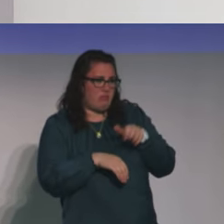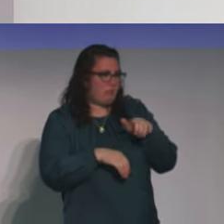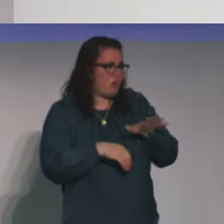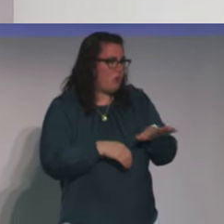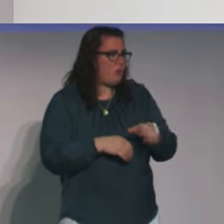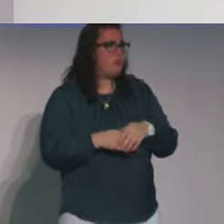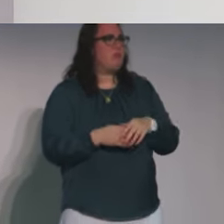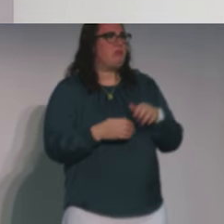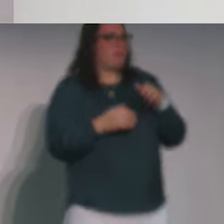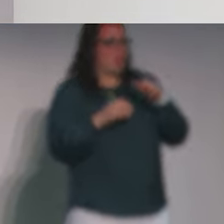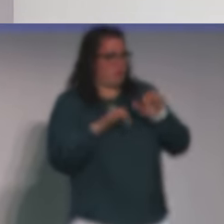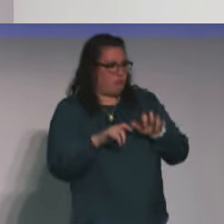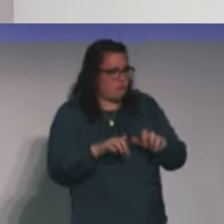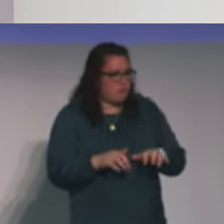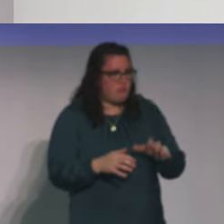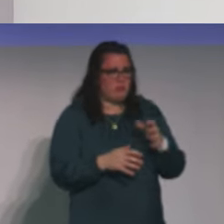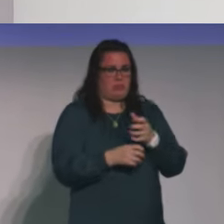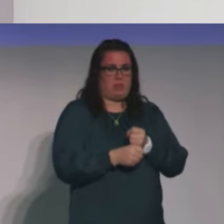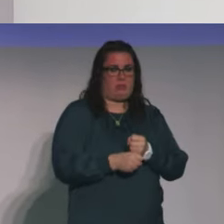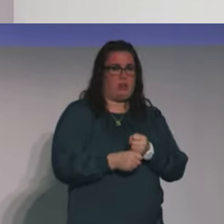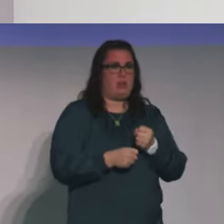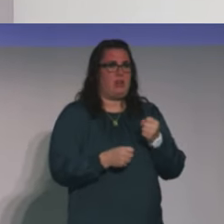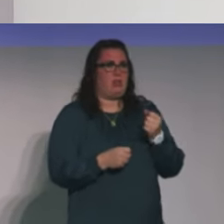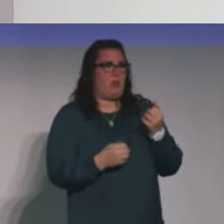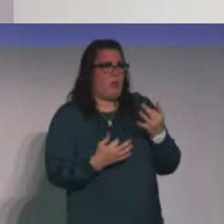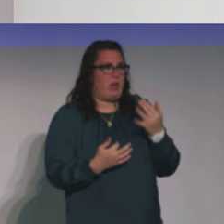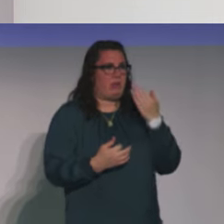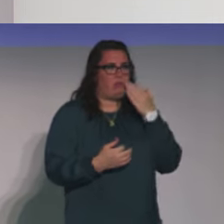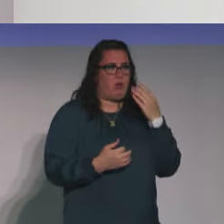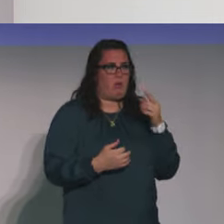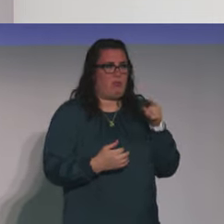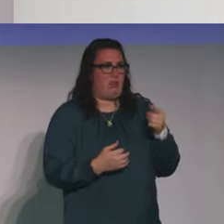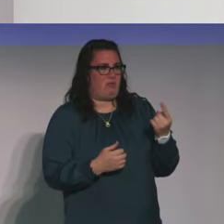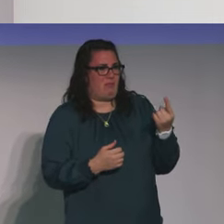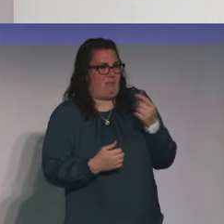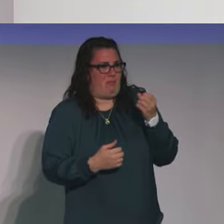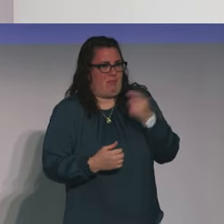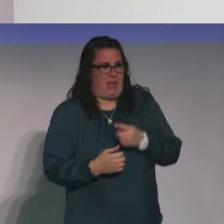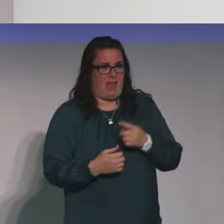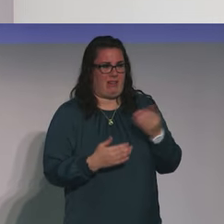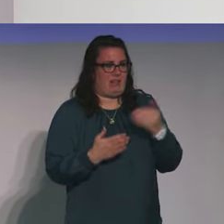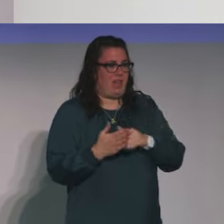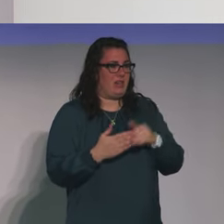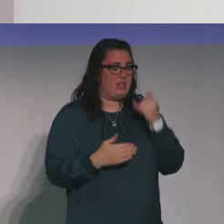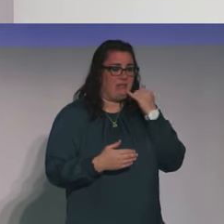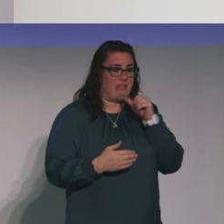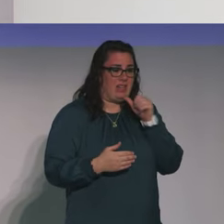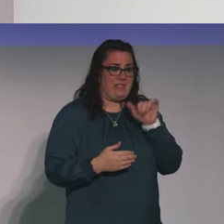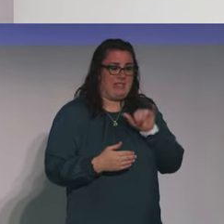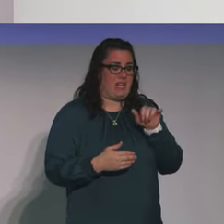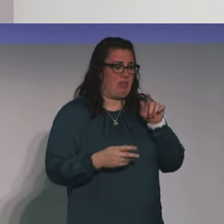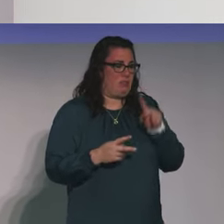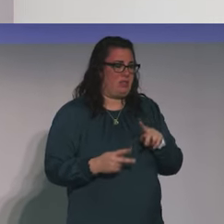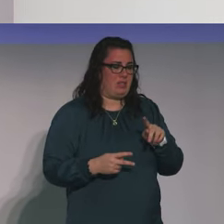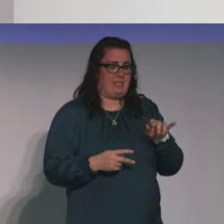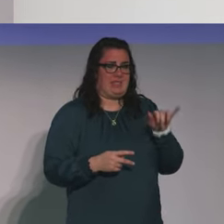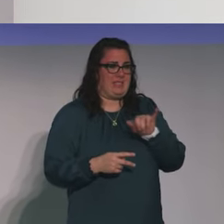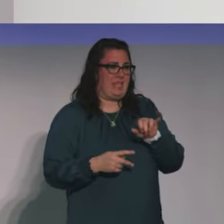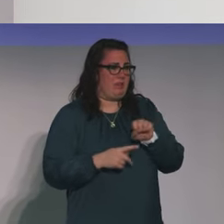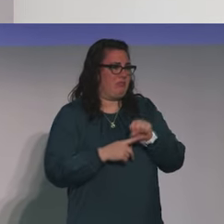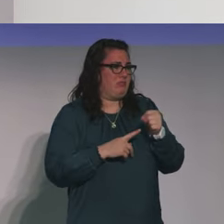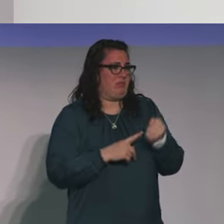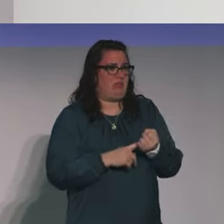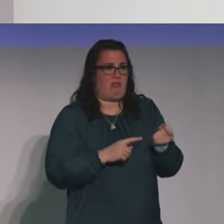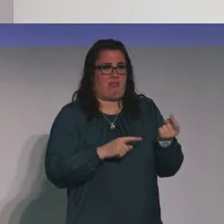discharge summary. And I would wait, knowing that they would come back again. And that if not that same human, certainly the same circumstances would